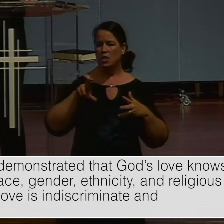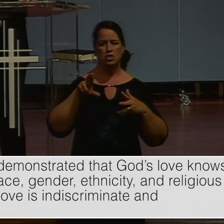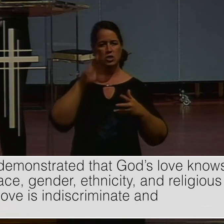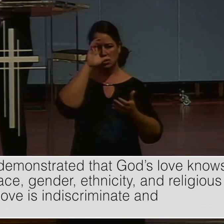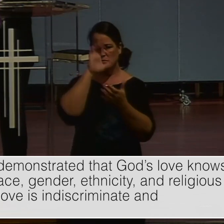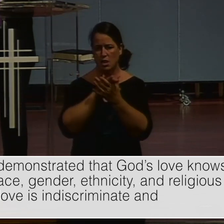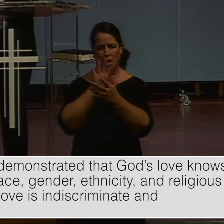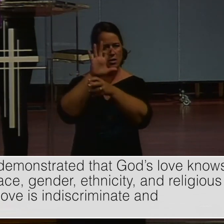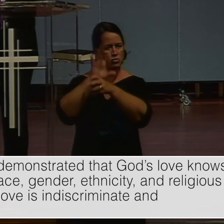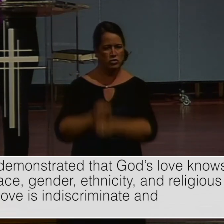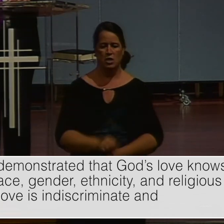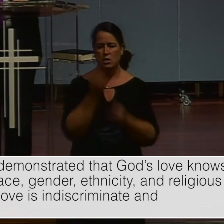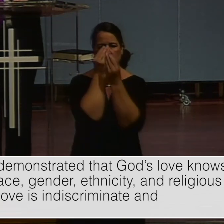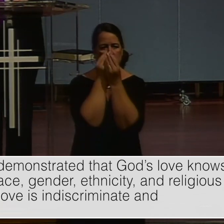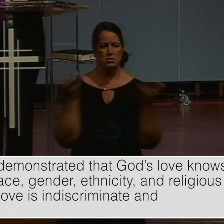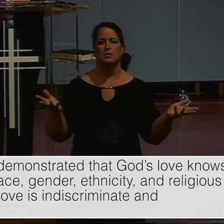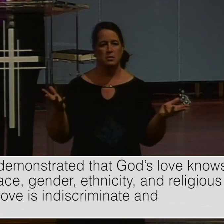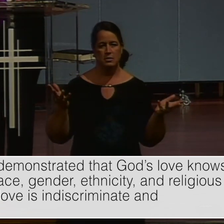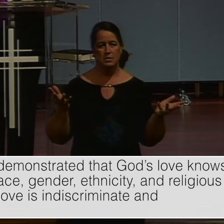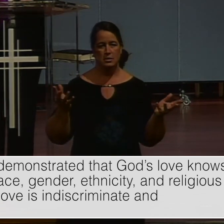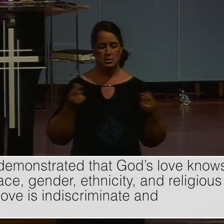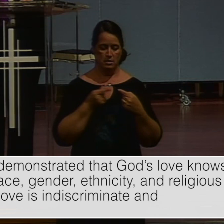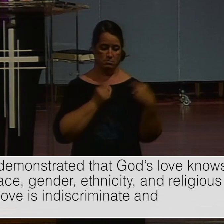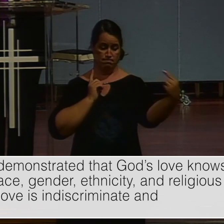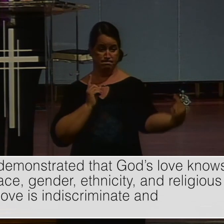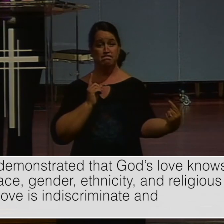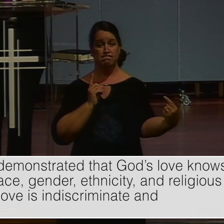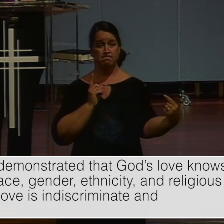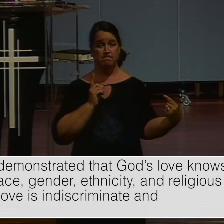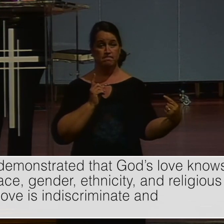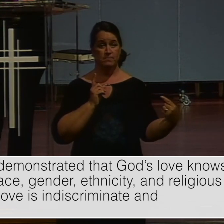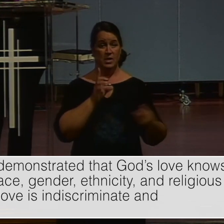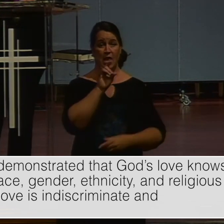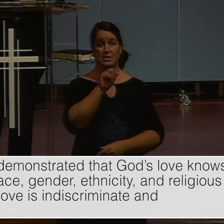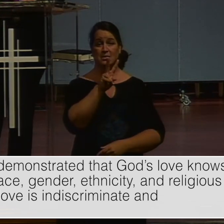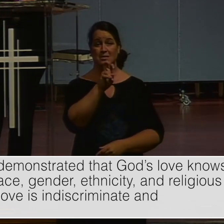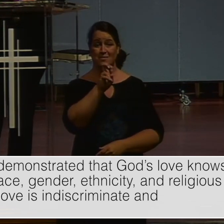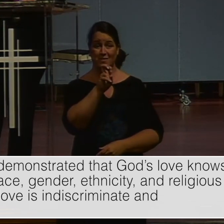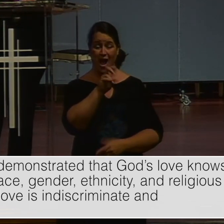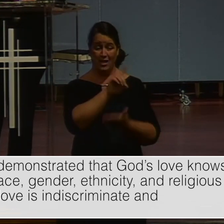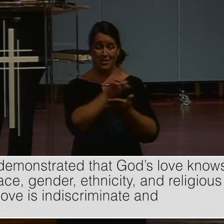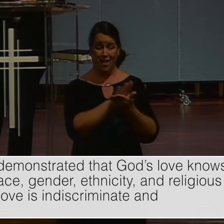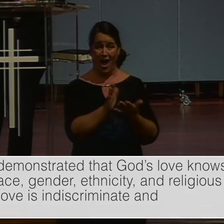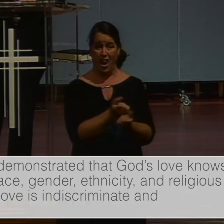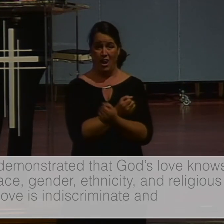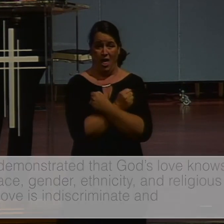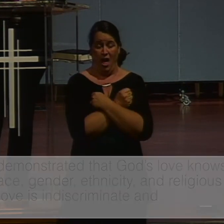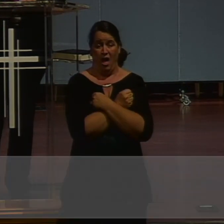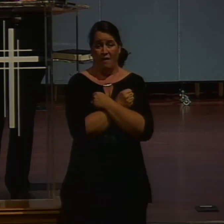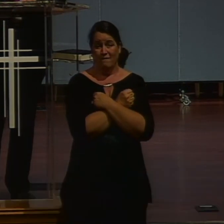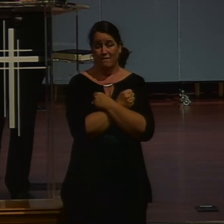In contrast to human love, divine love is indiscriminate and all